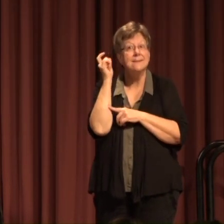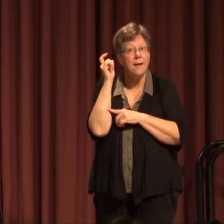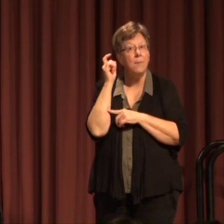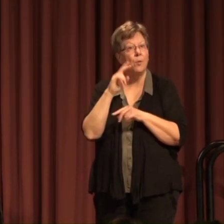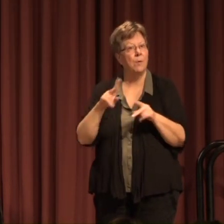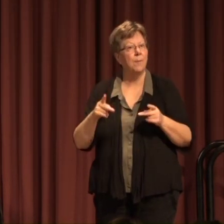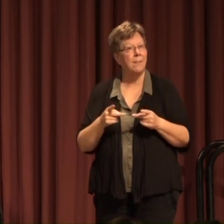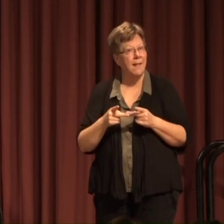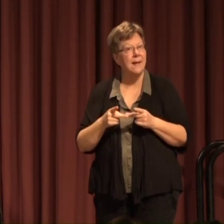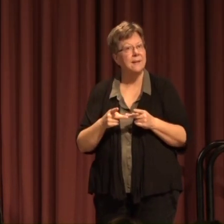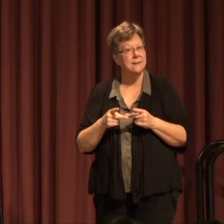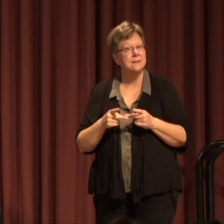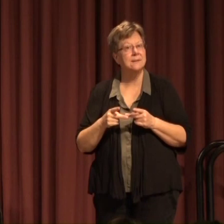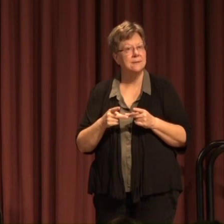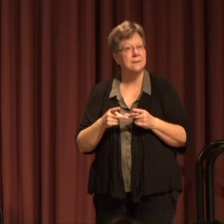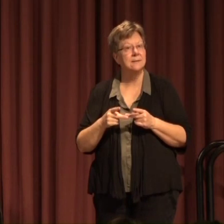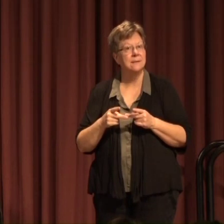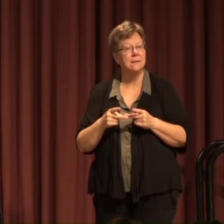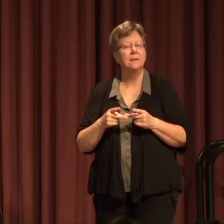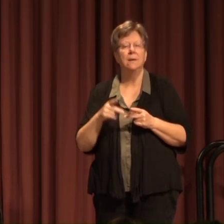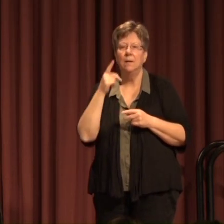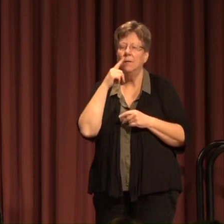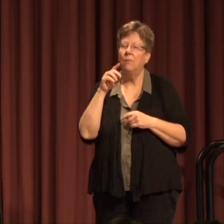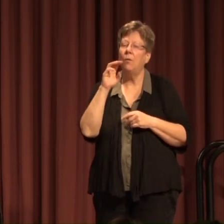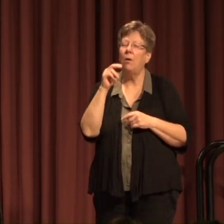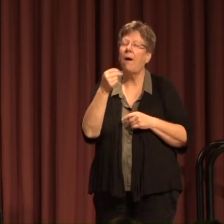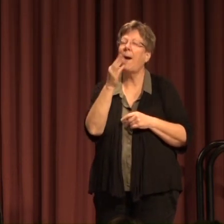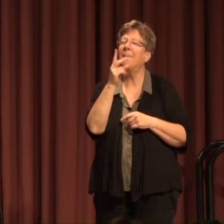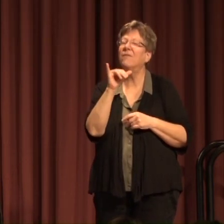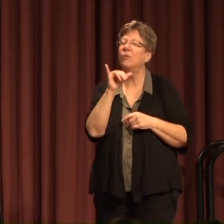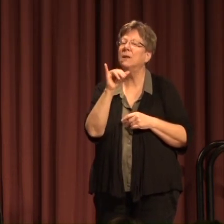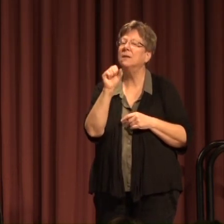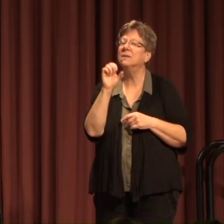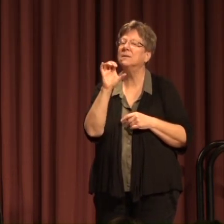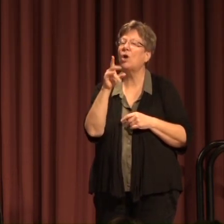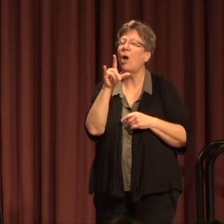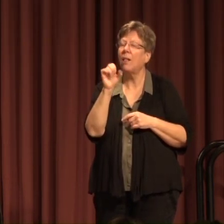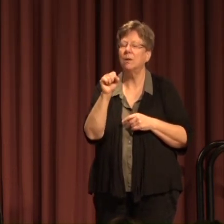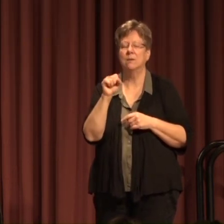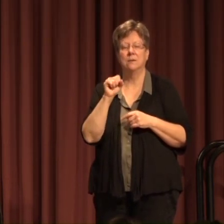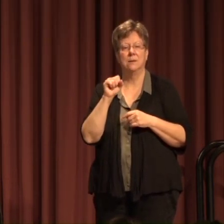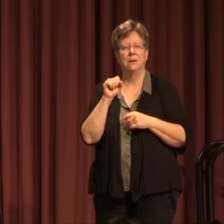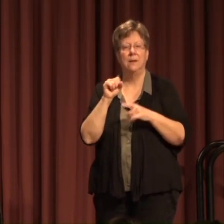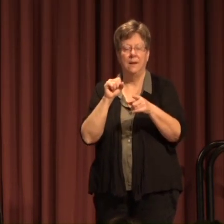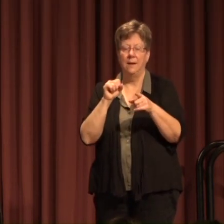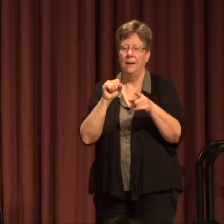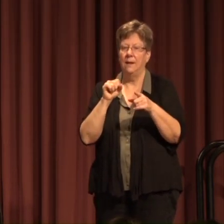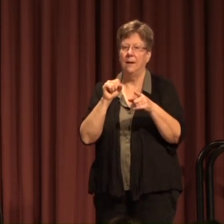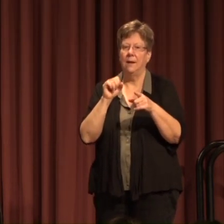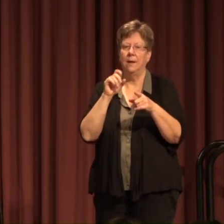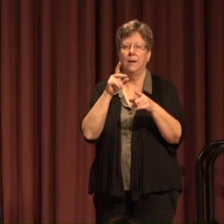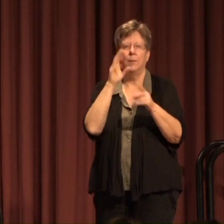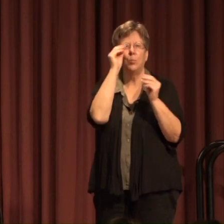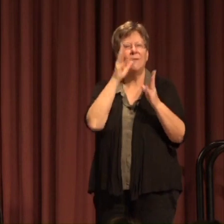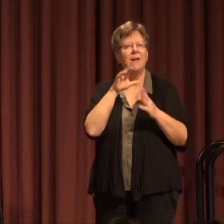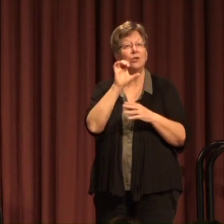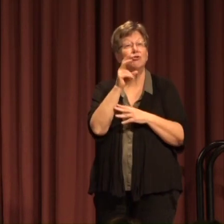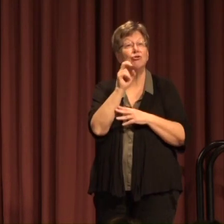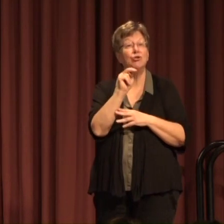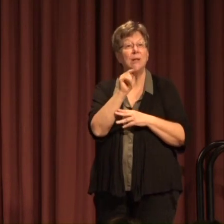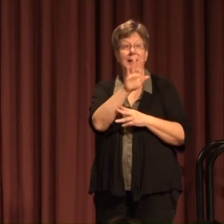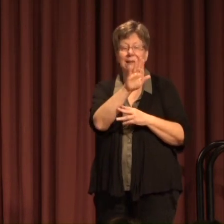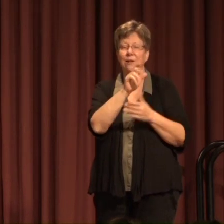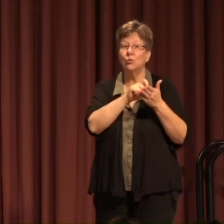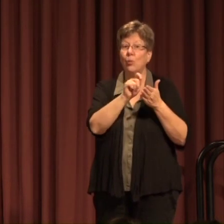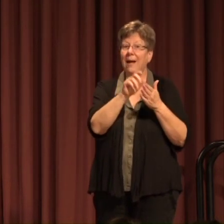Meeting Humphrey scholars And meeting Professor Chin's writing institute scholars And